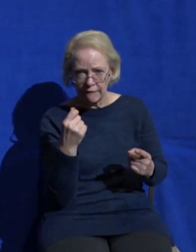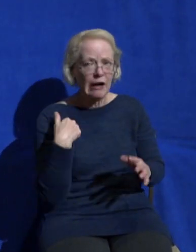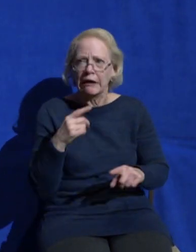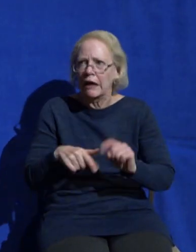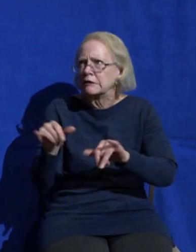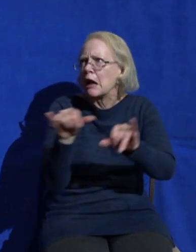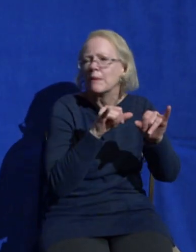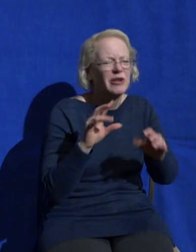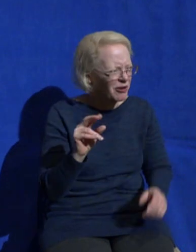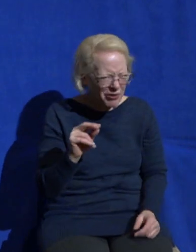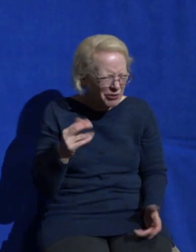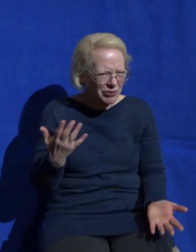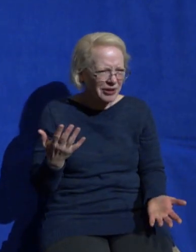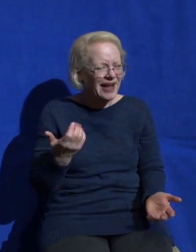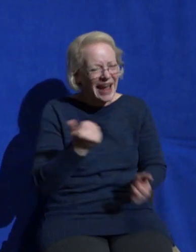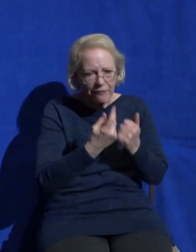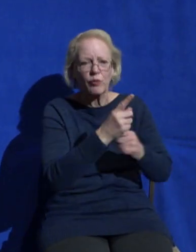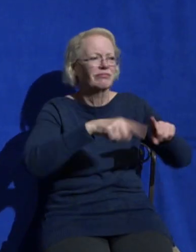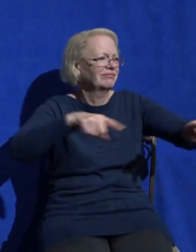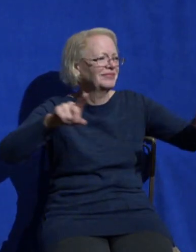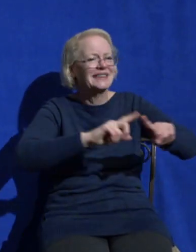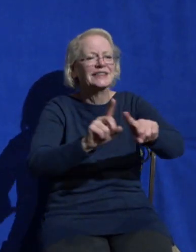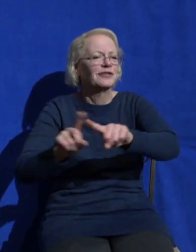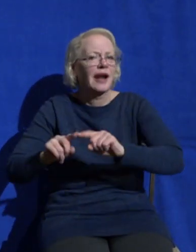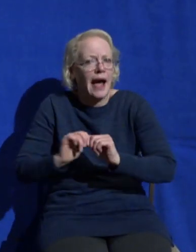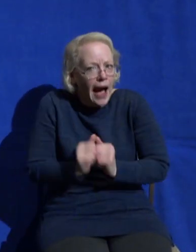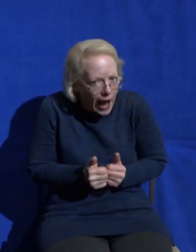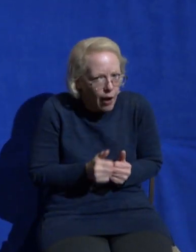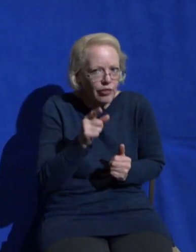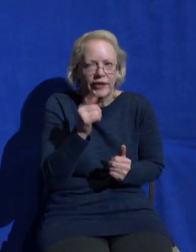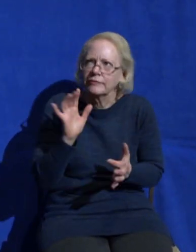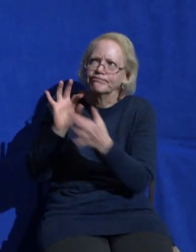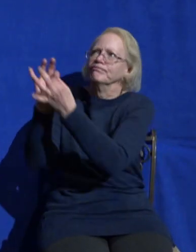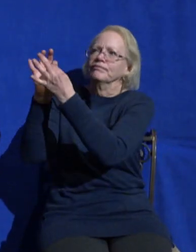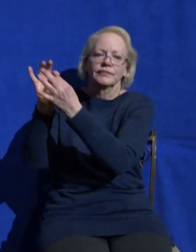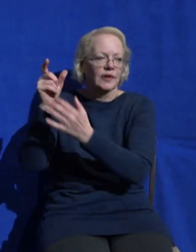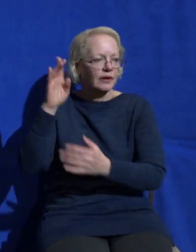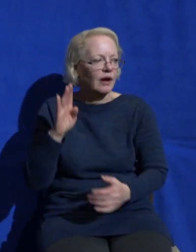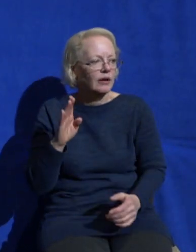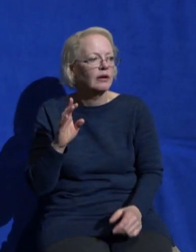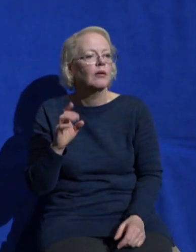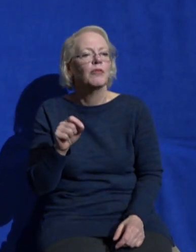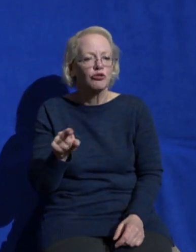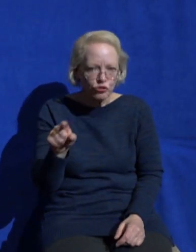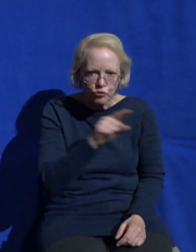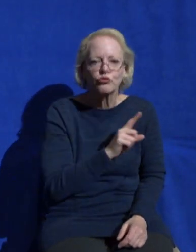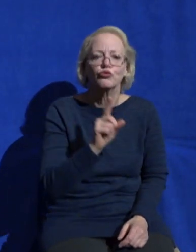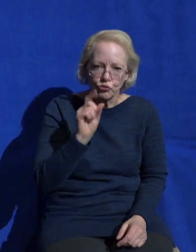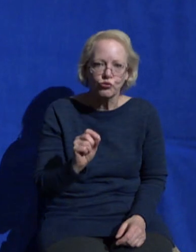parents what would it look like for you to model this for your kids so that intimacy with God becomes normal for them